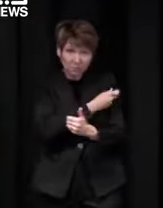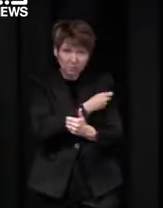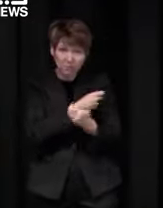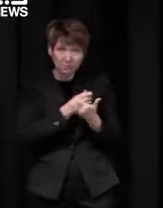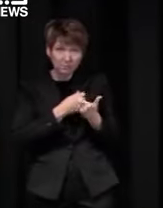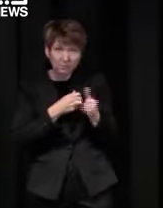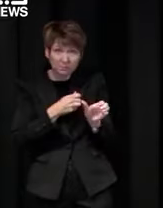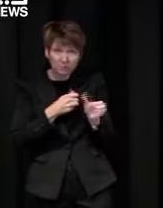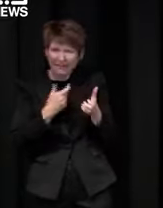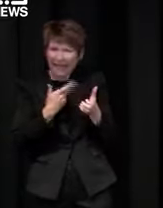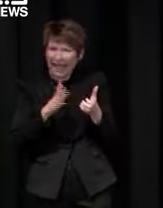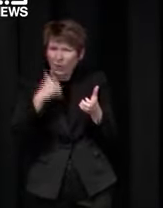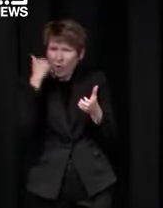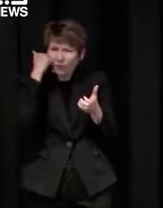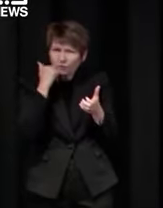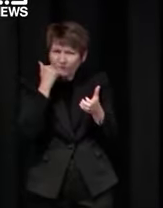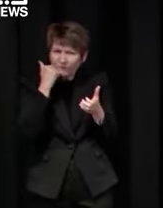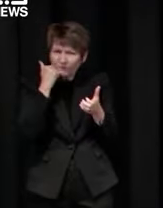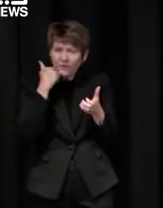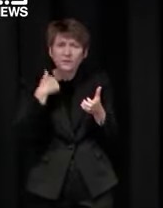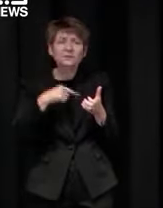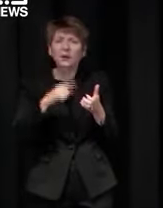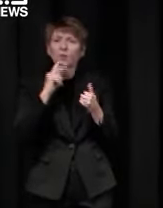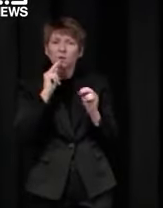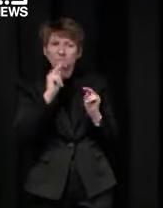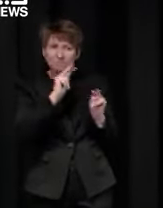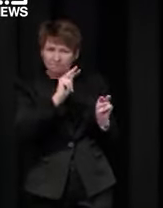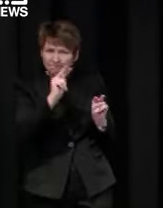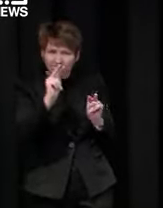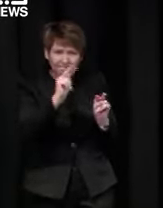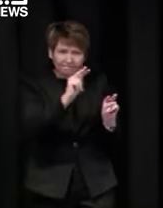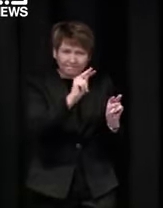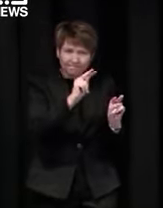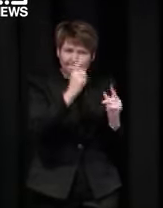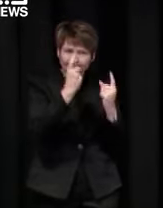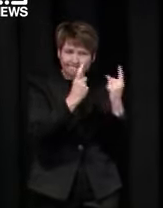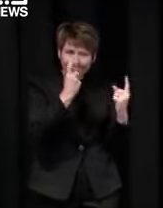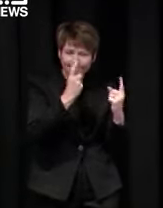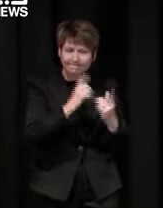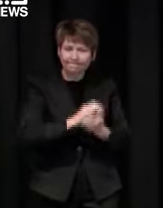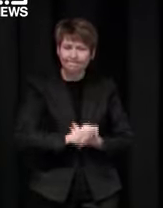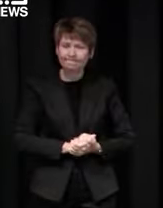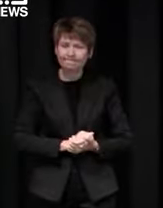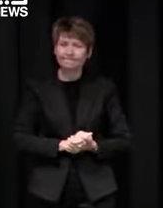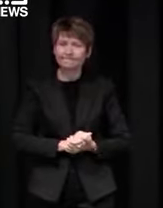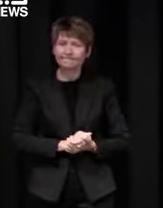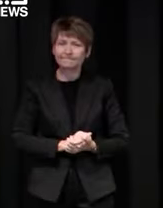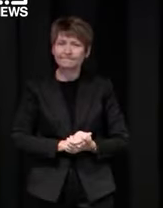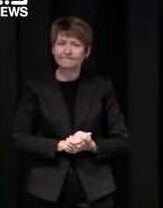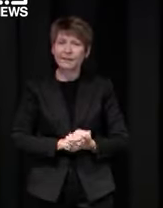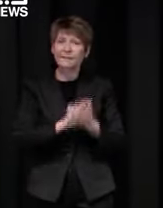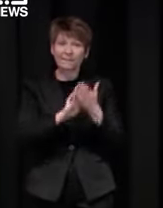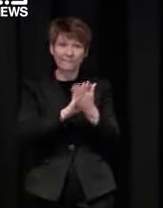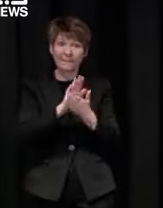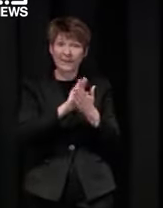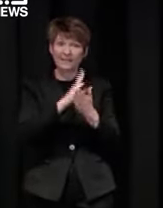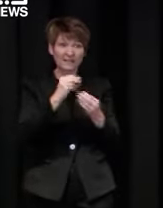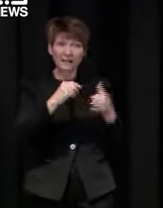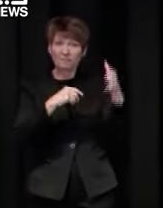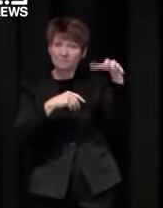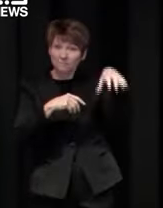site being confirmed as fully vaccinated so what it will mean in effect is that for those venues events